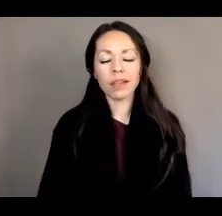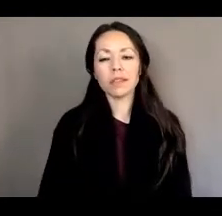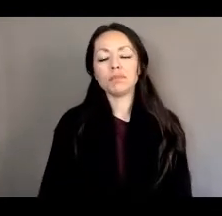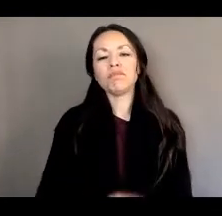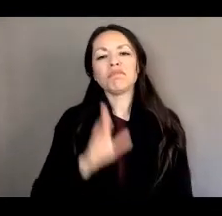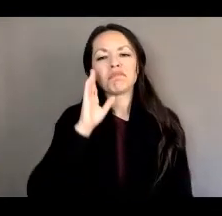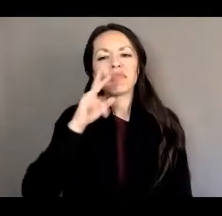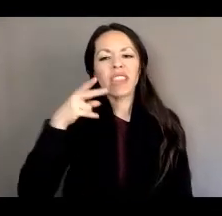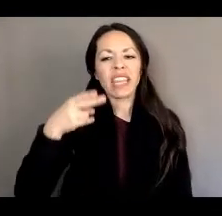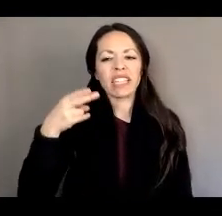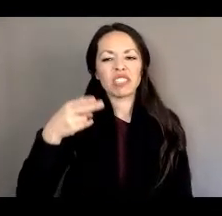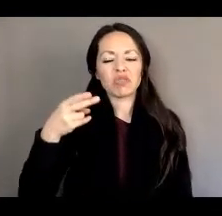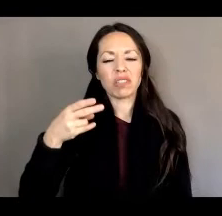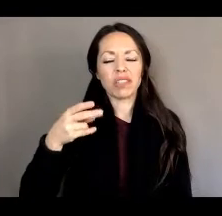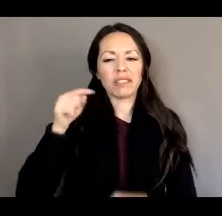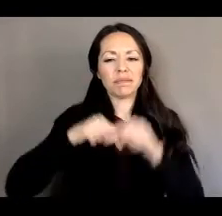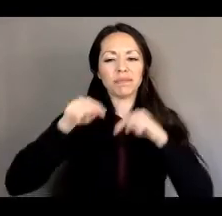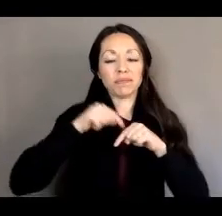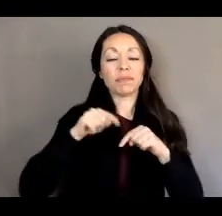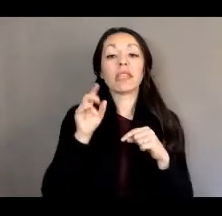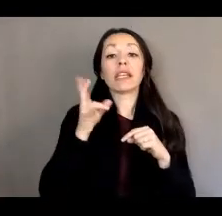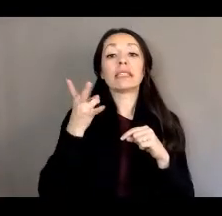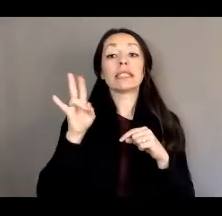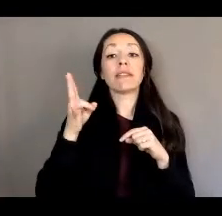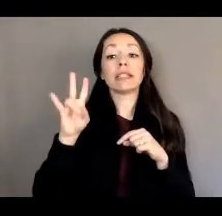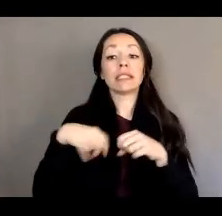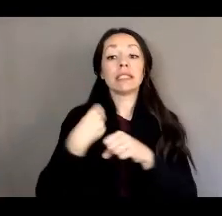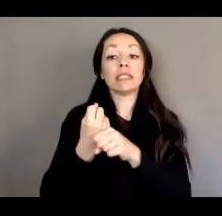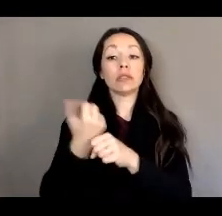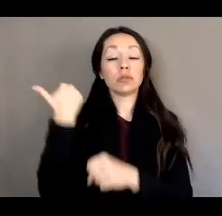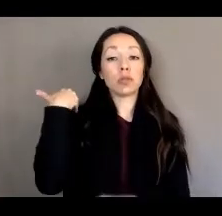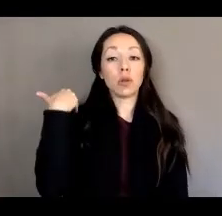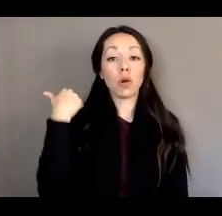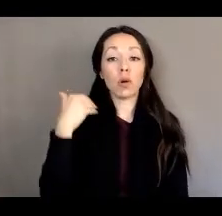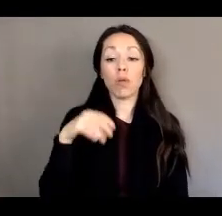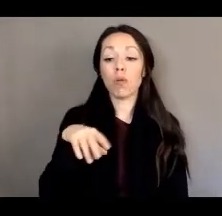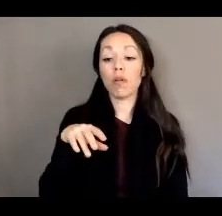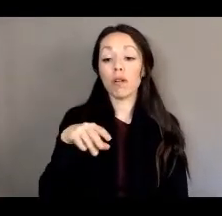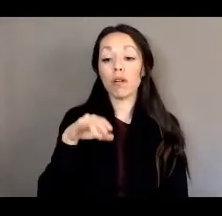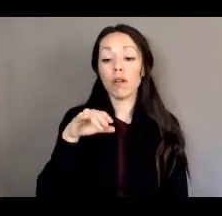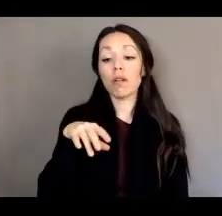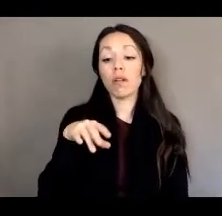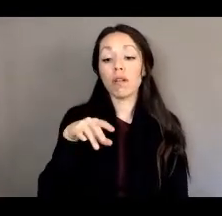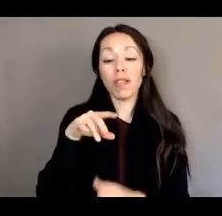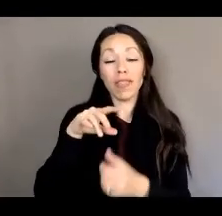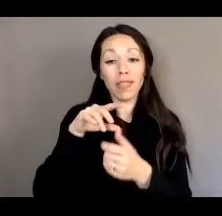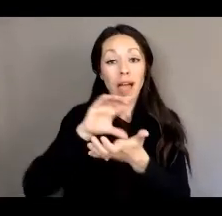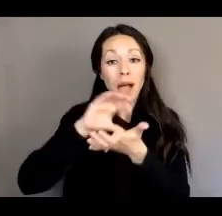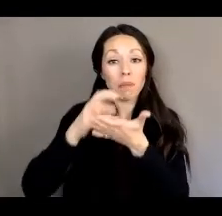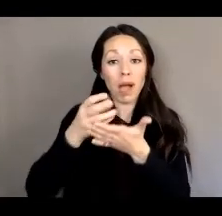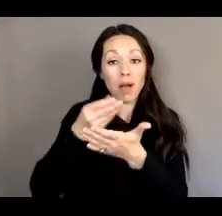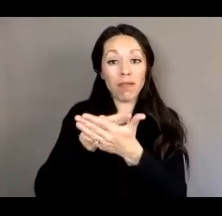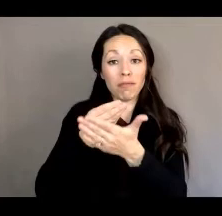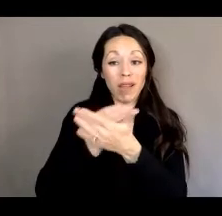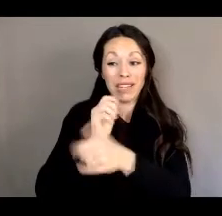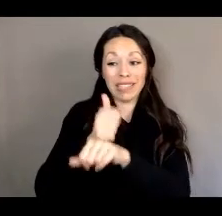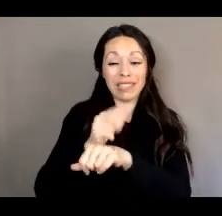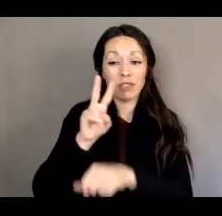is 17 years ago, uh, the unemployment rate was set at $240 a week,